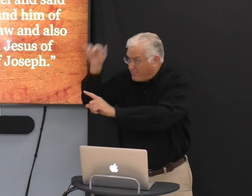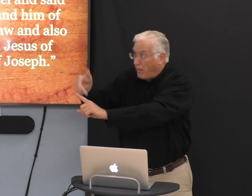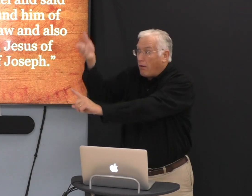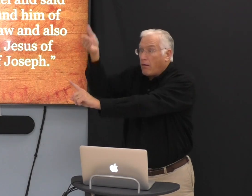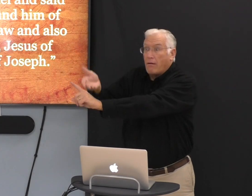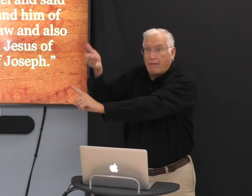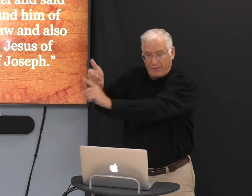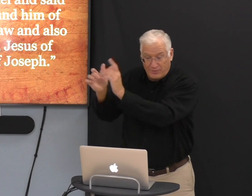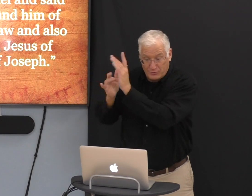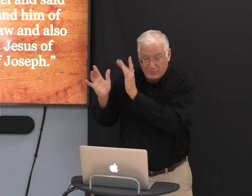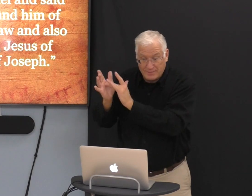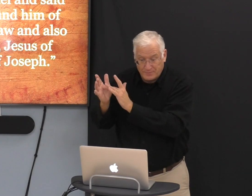foretelling about Jesus.